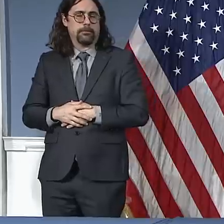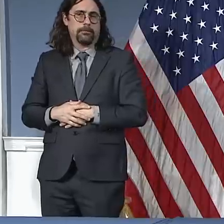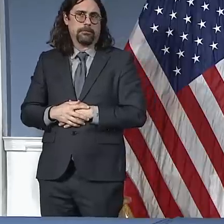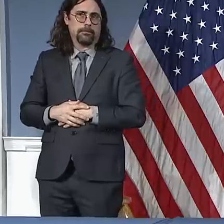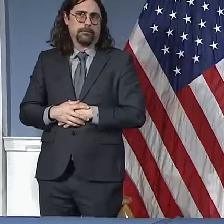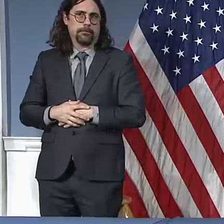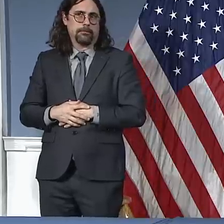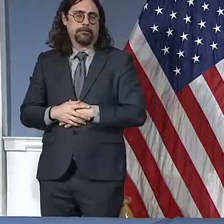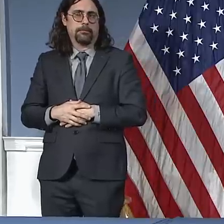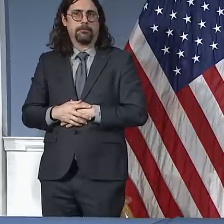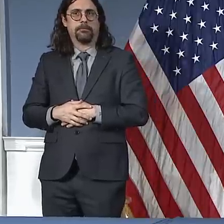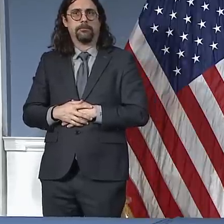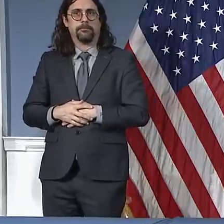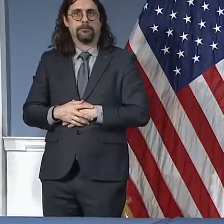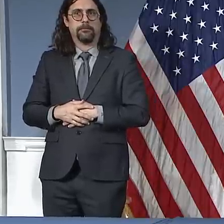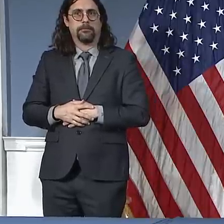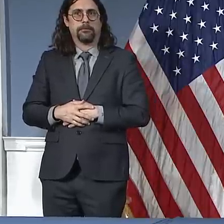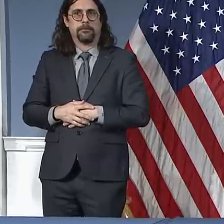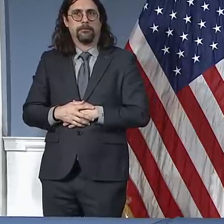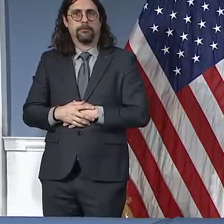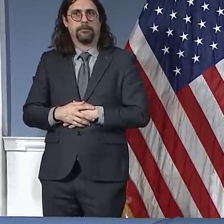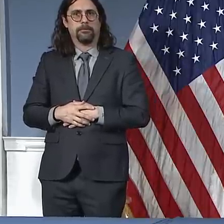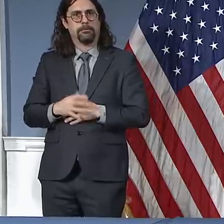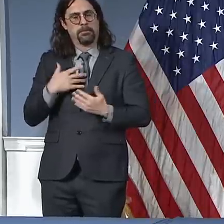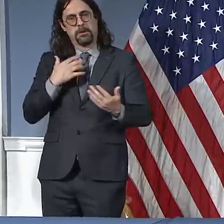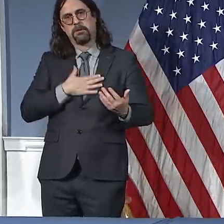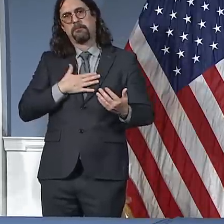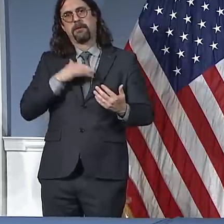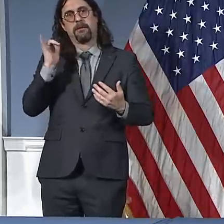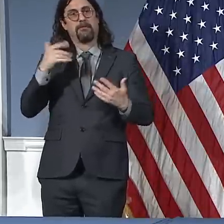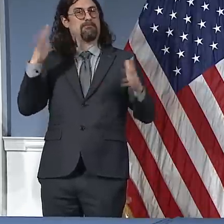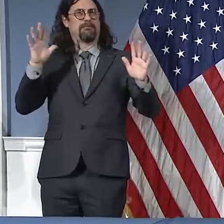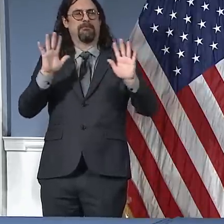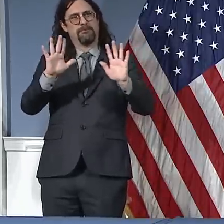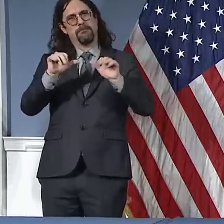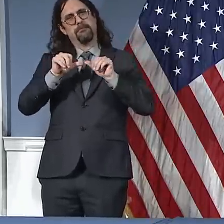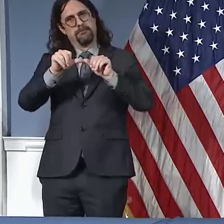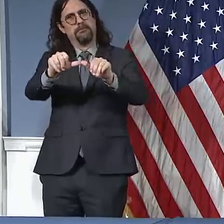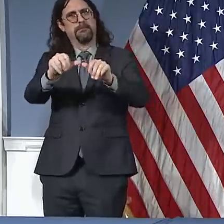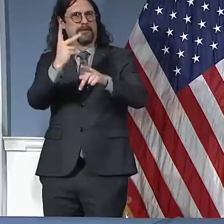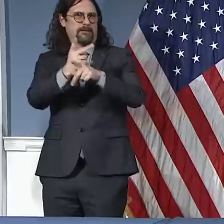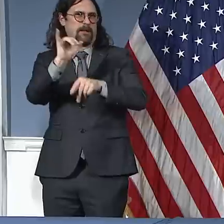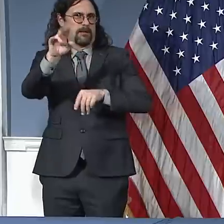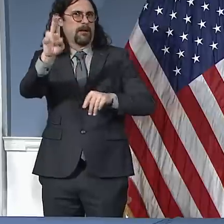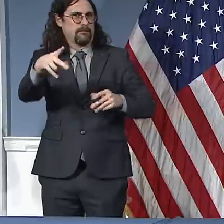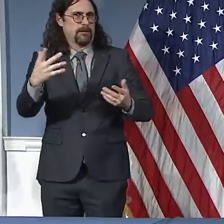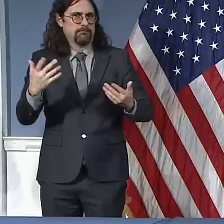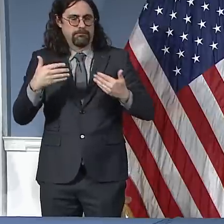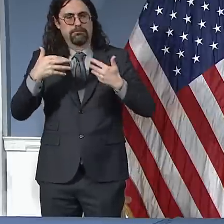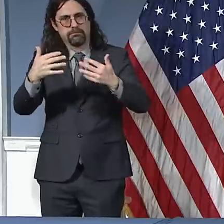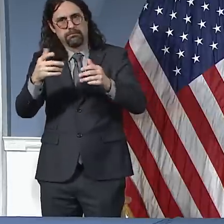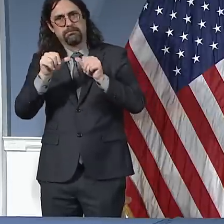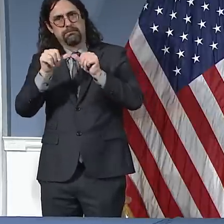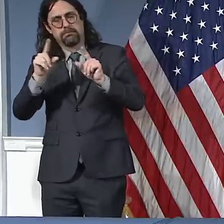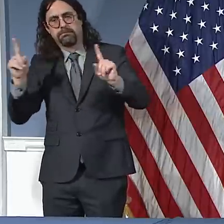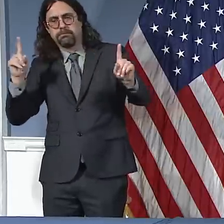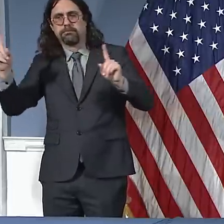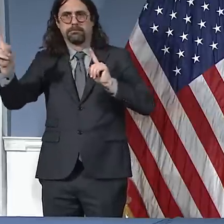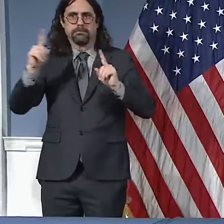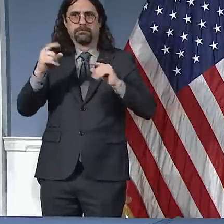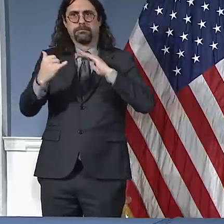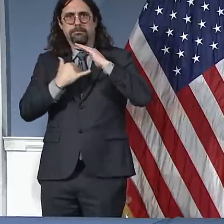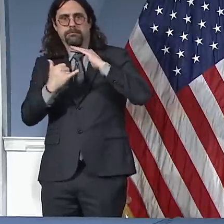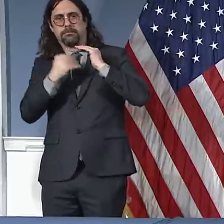for these rules. And anyone who is not following the rules will be quickly corrected. They'll be warned. They'll be educated. NYPD will be out